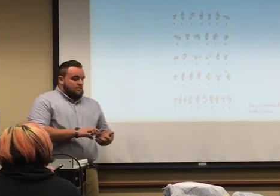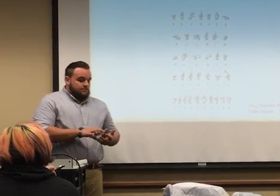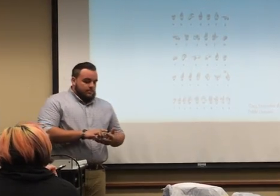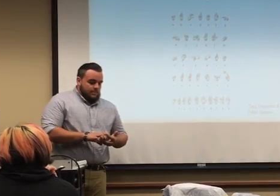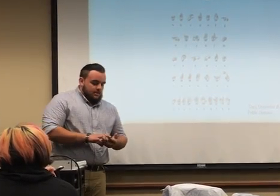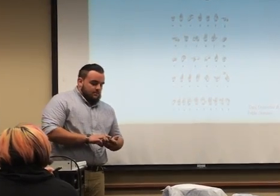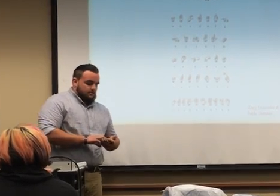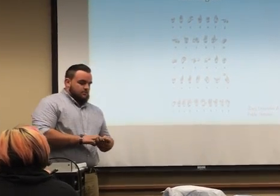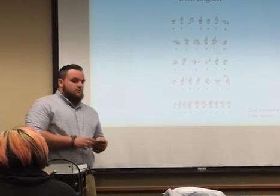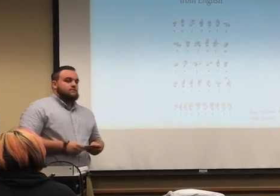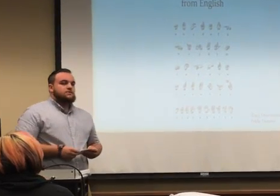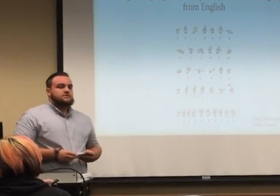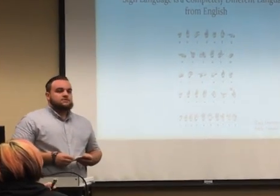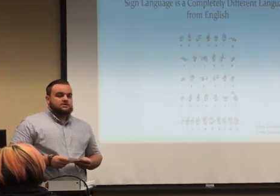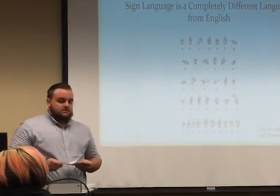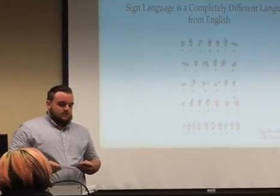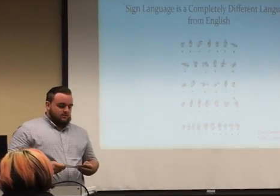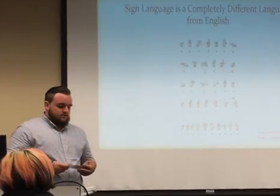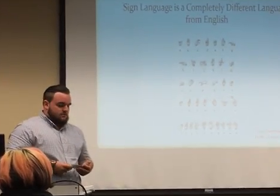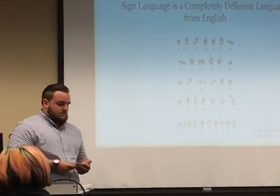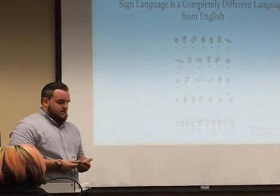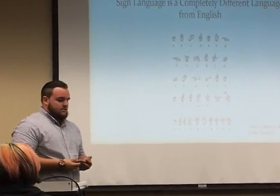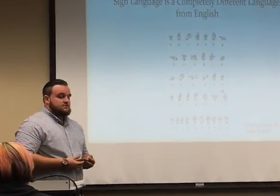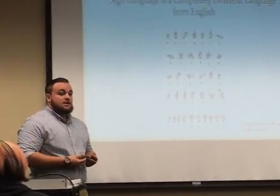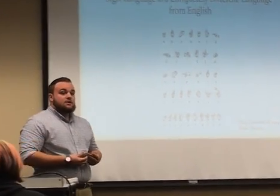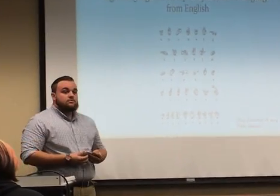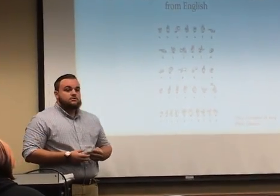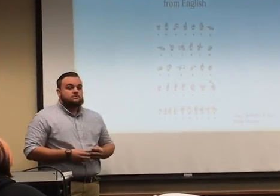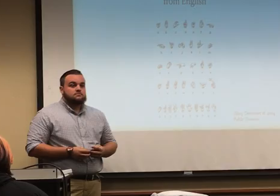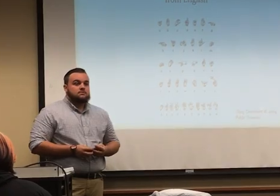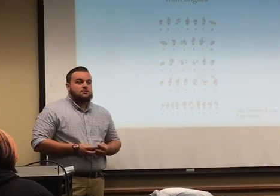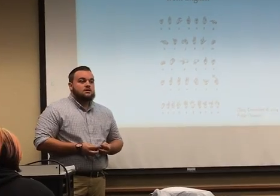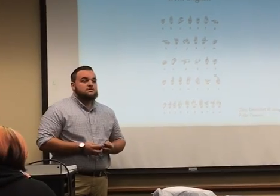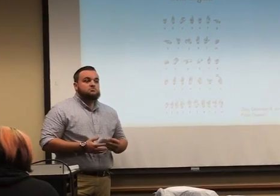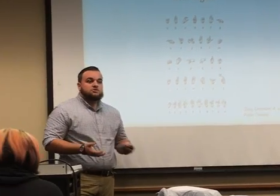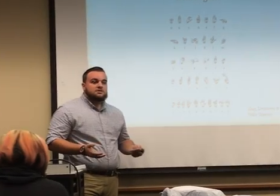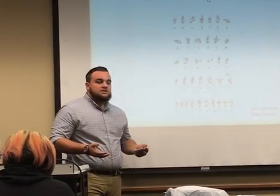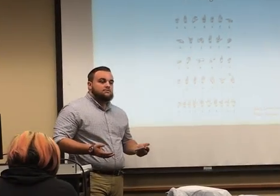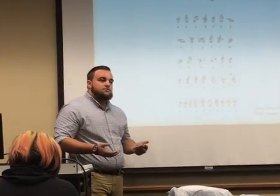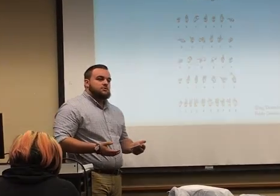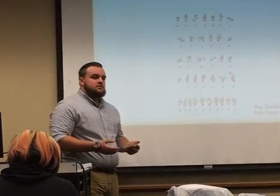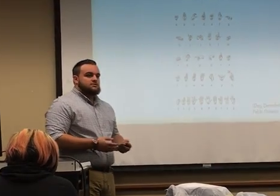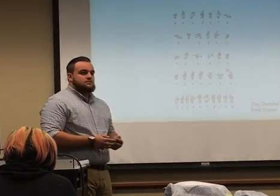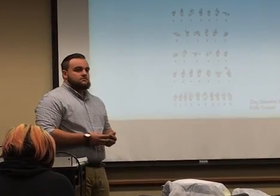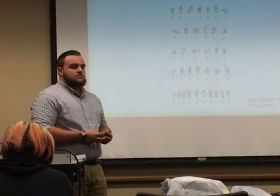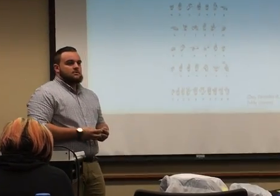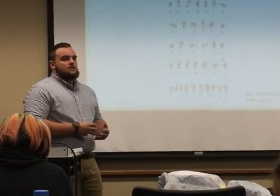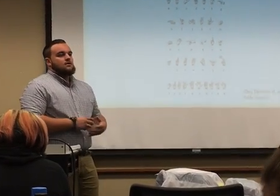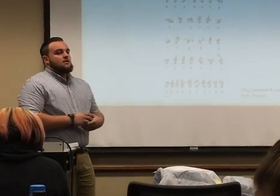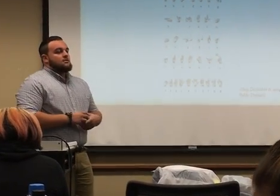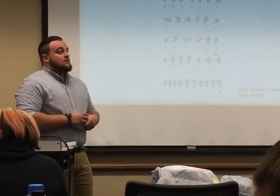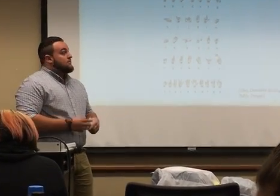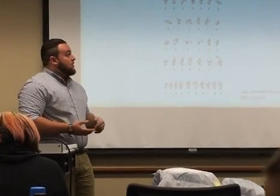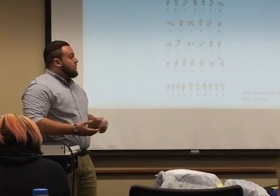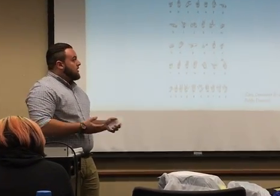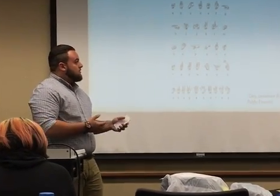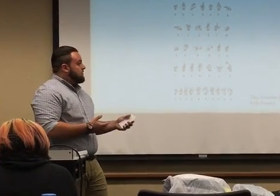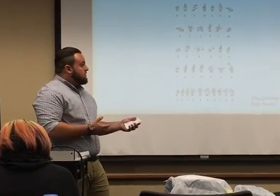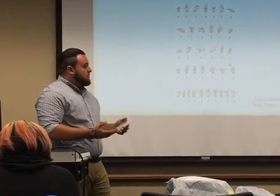Now the first thing you guys need to know is that sign language is completely different from English. There are ways for you to